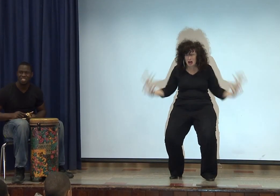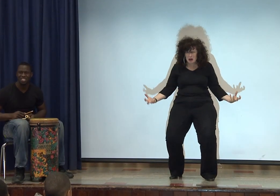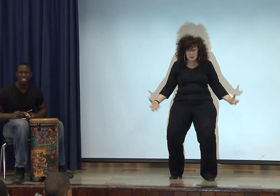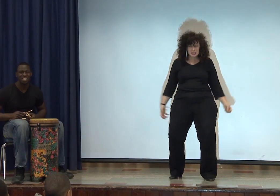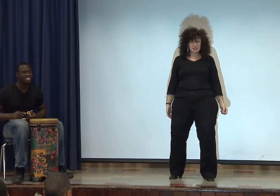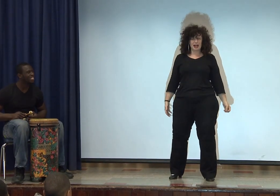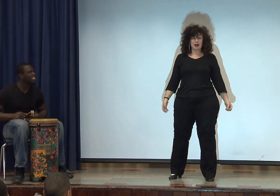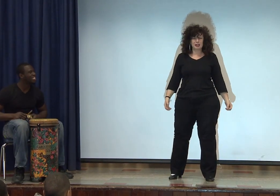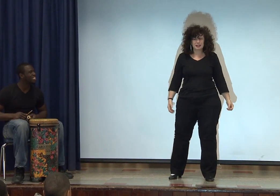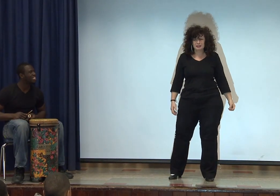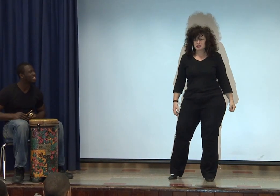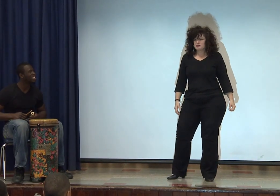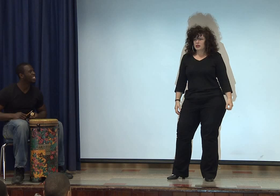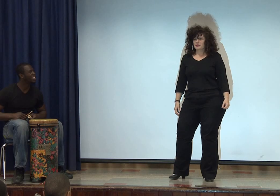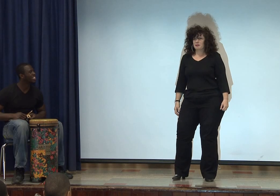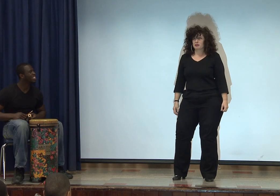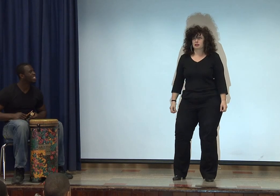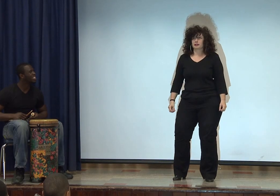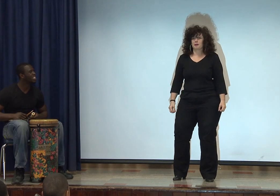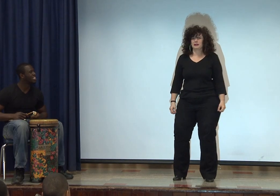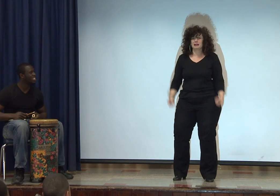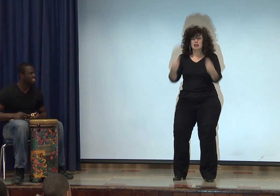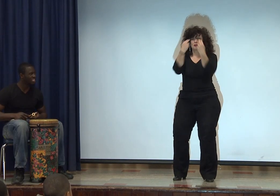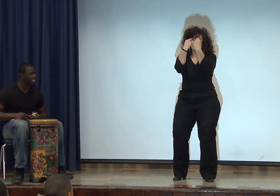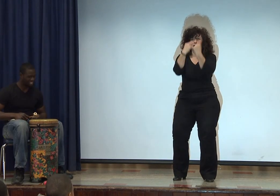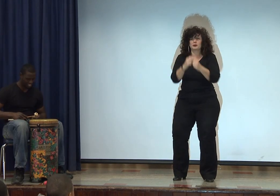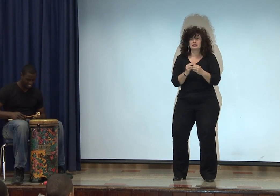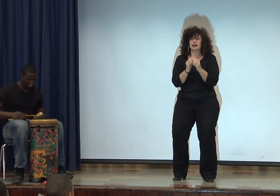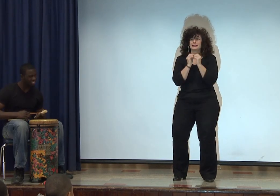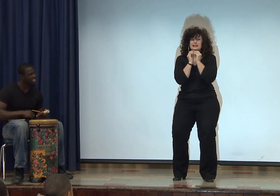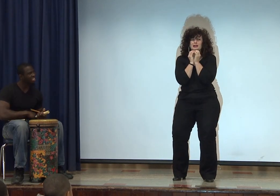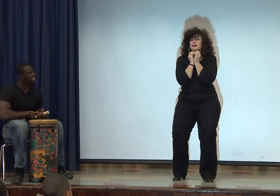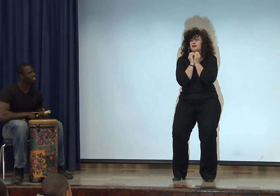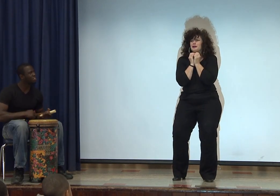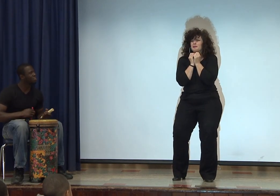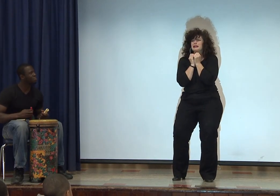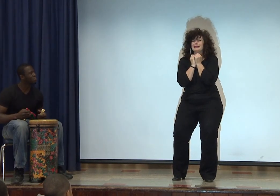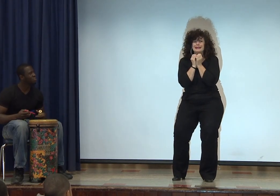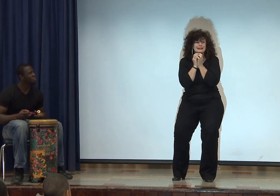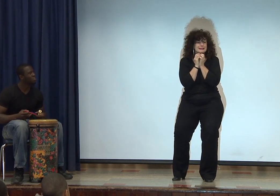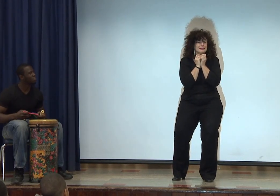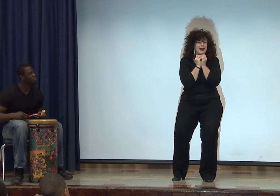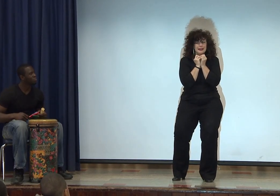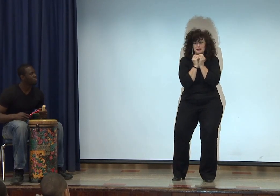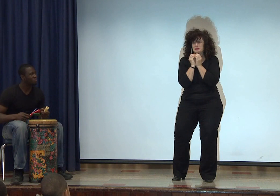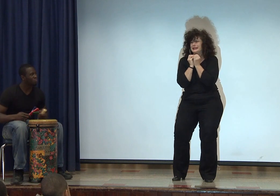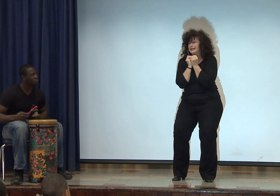nose? he shouted. And the mouse looked up and right between his eyes and he said, Please, lion, please,